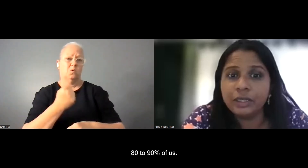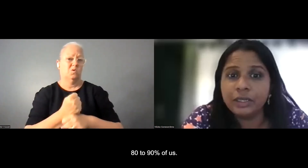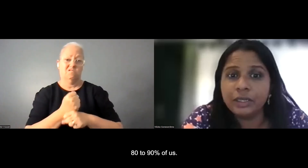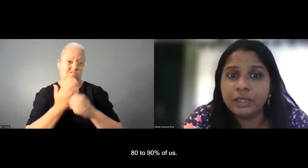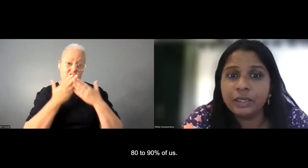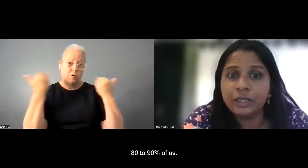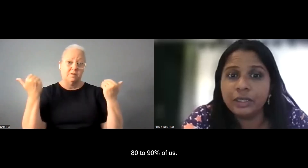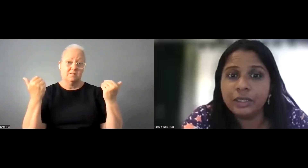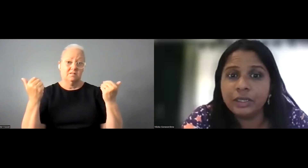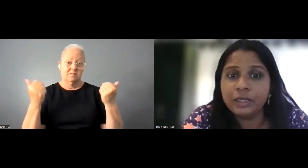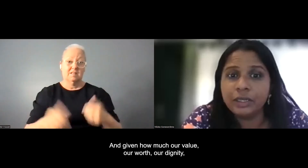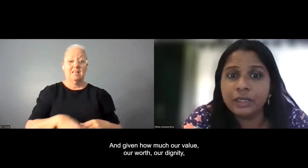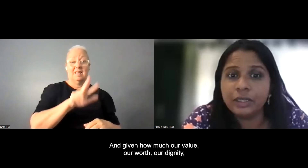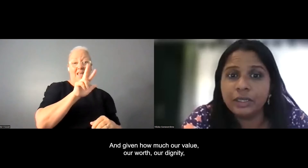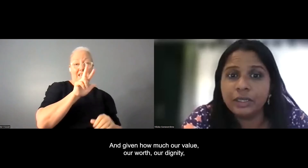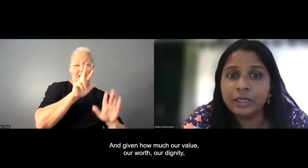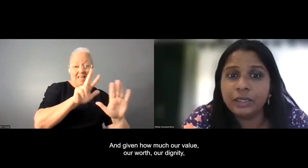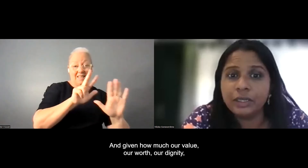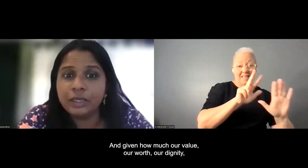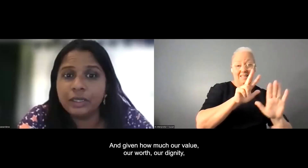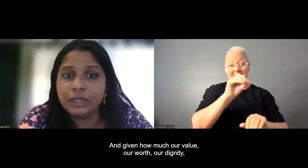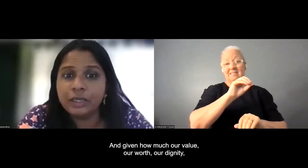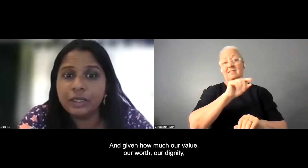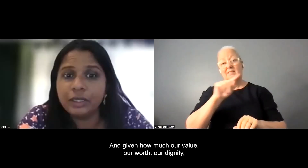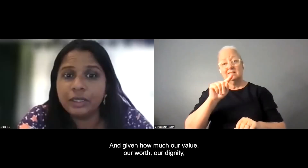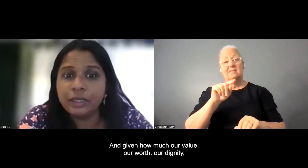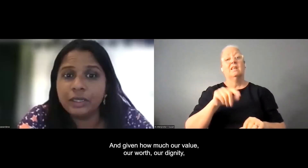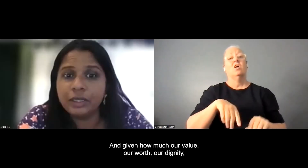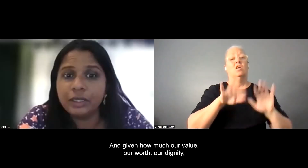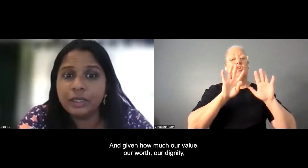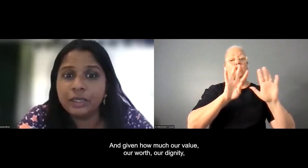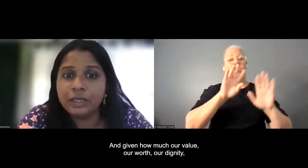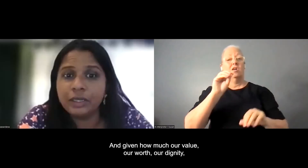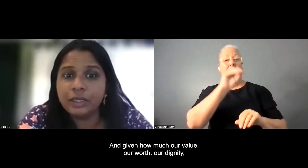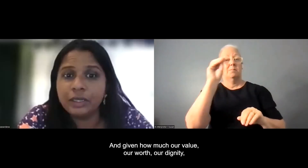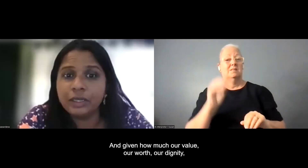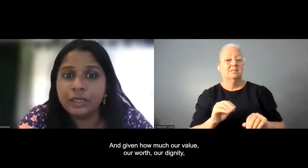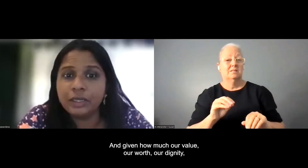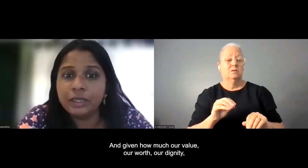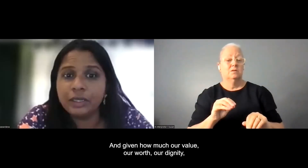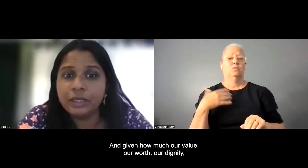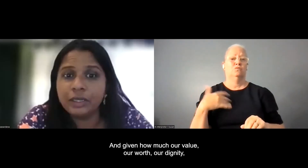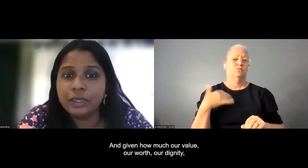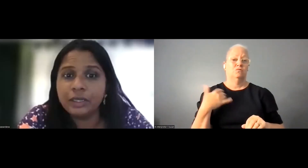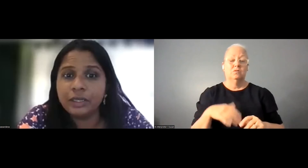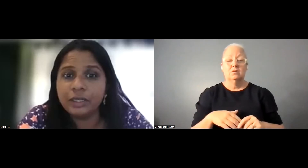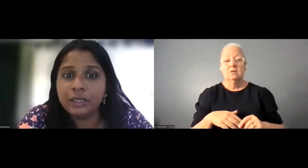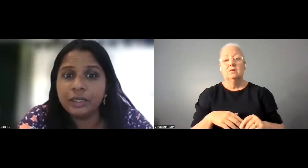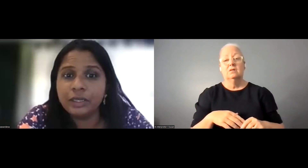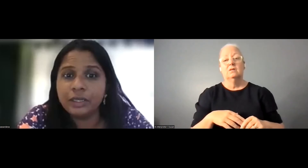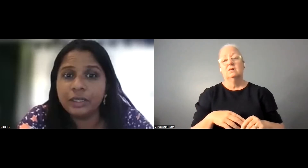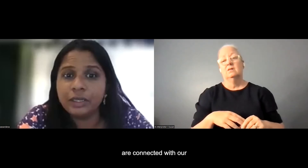90 percent of us and given how much our value our worth our dignity